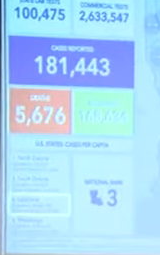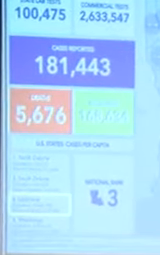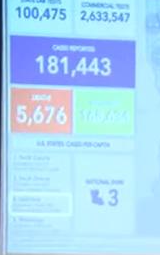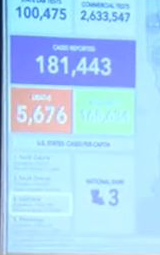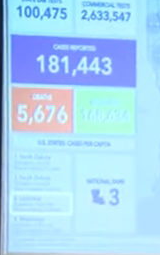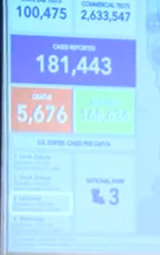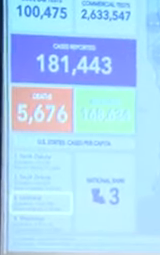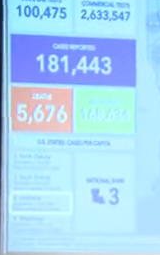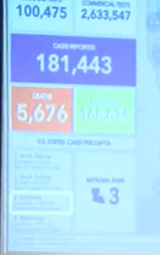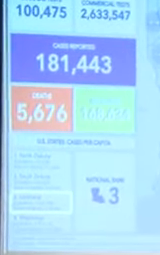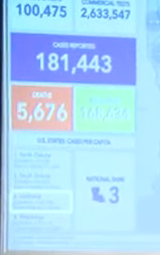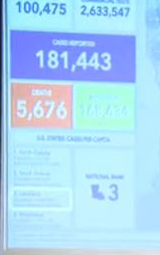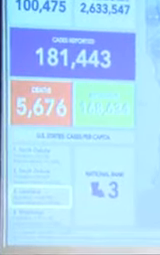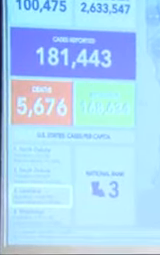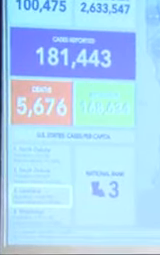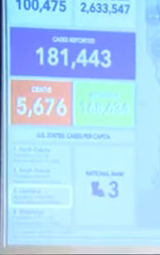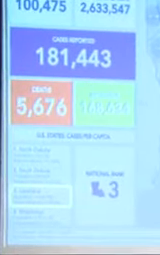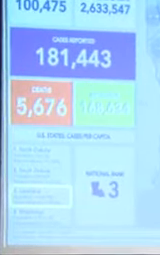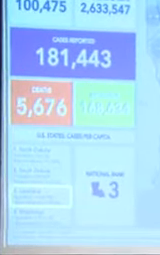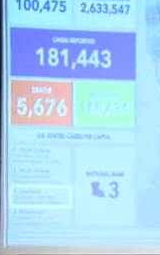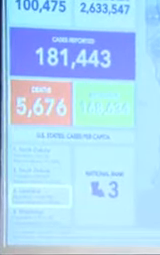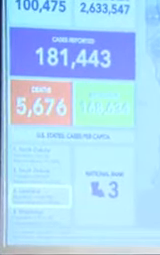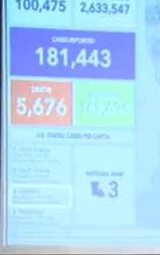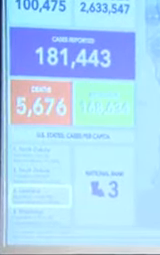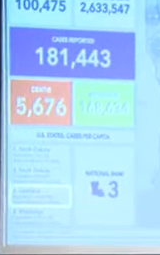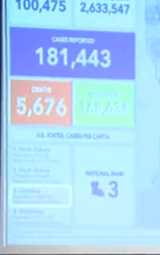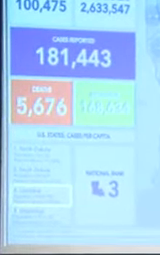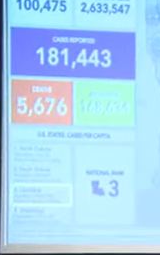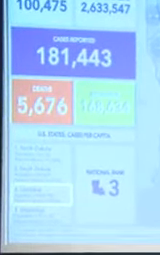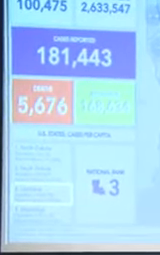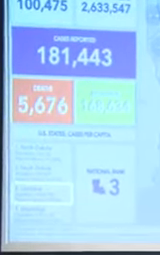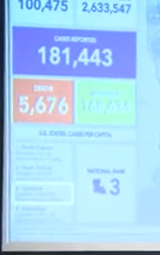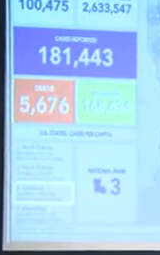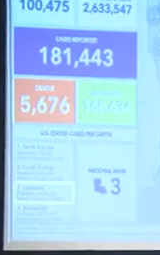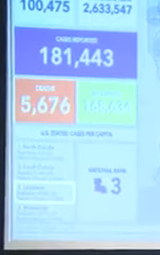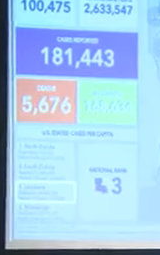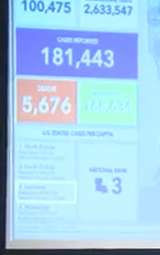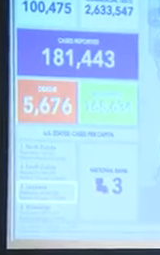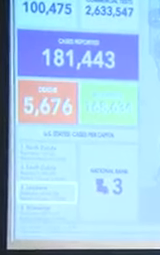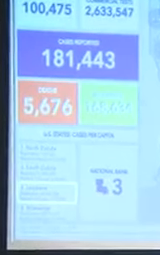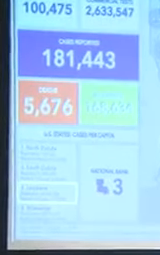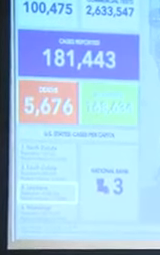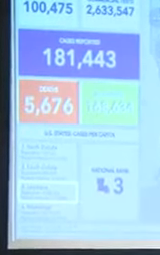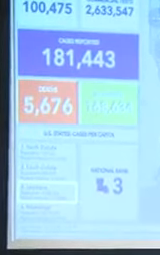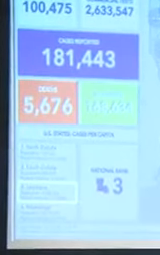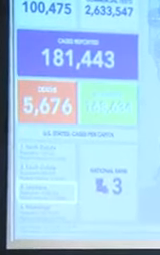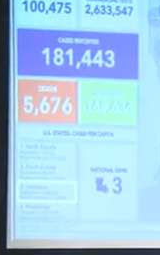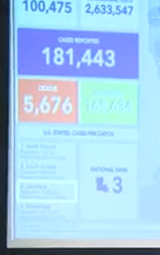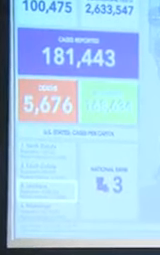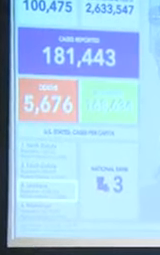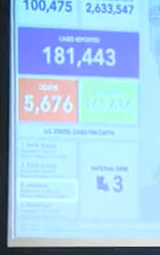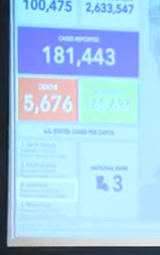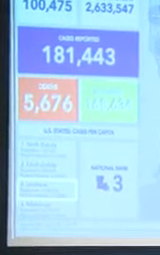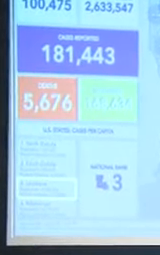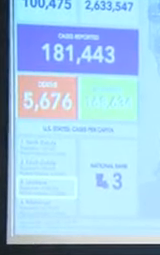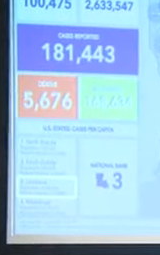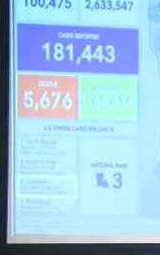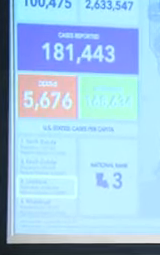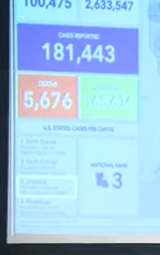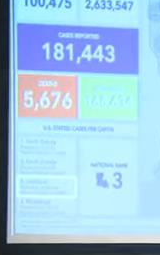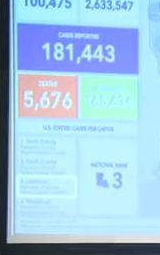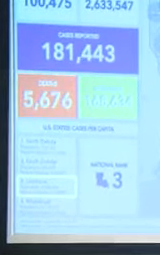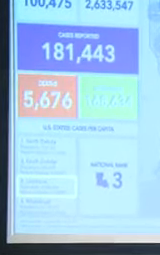deaths for a total of 5,676. Hospitalizations are up today by